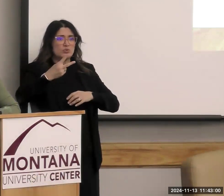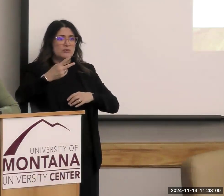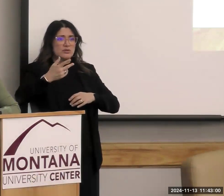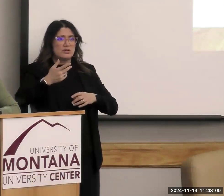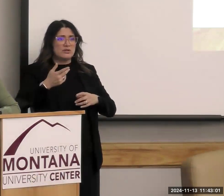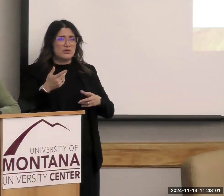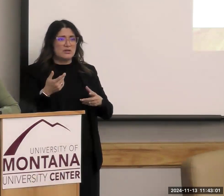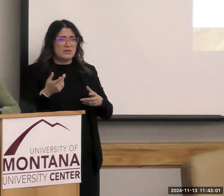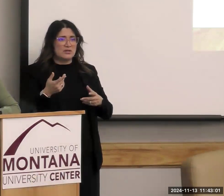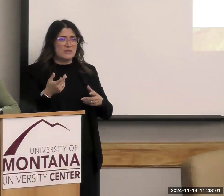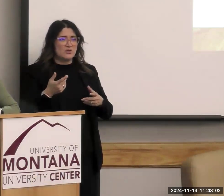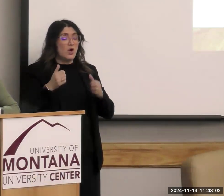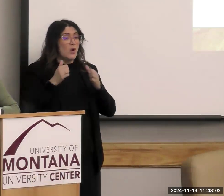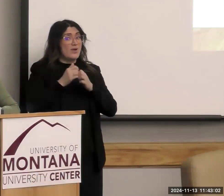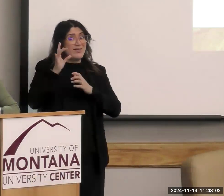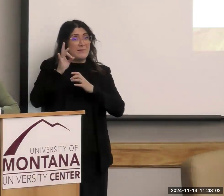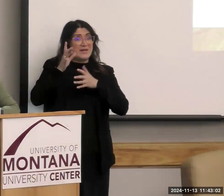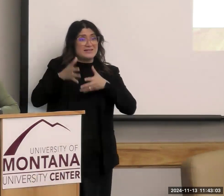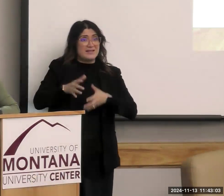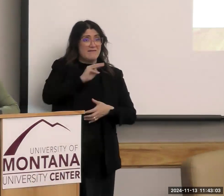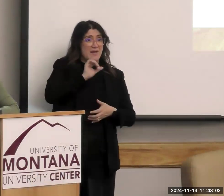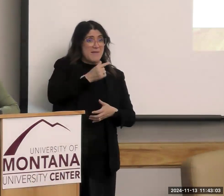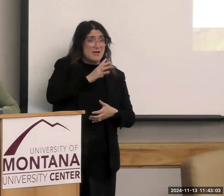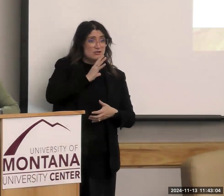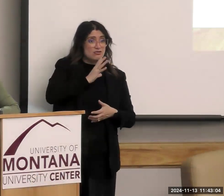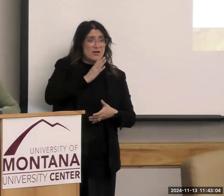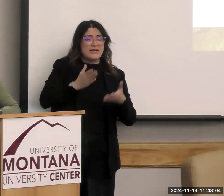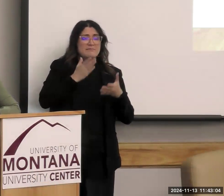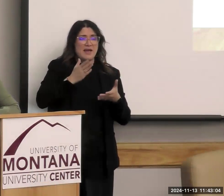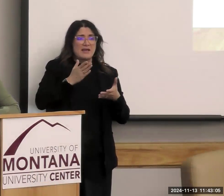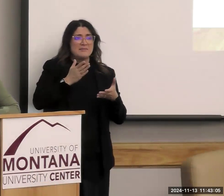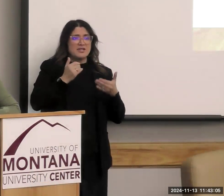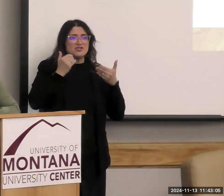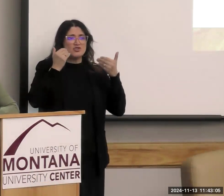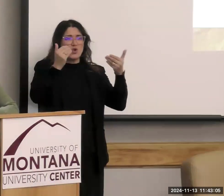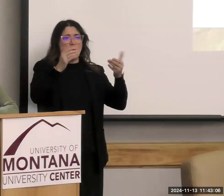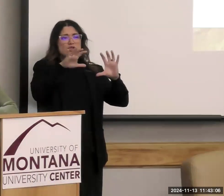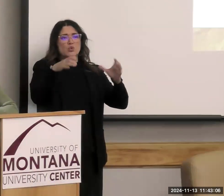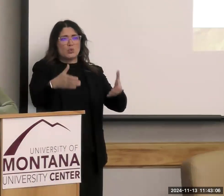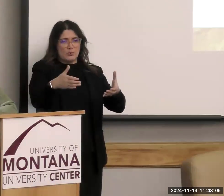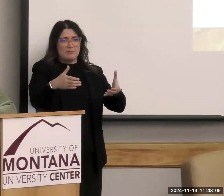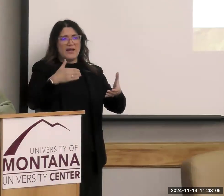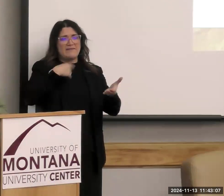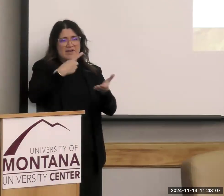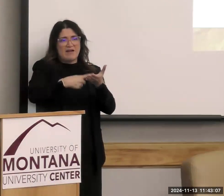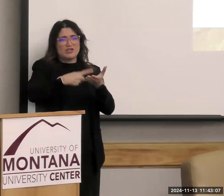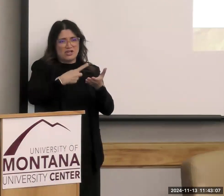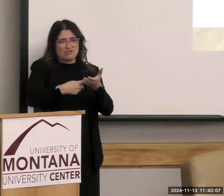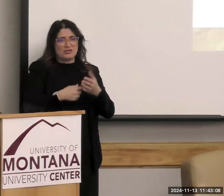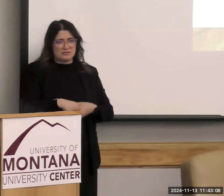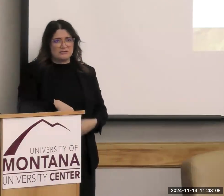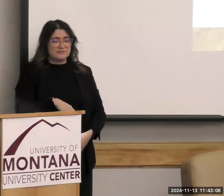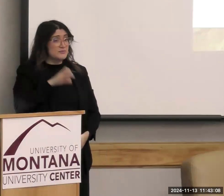Just with eight minutes left, maybe we just kind of go through as a group. I think that's a great idea. Yeah.